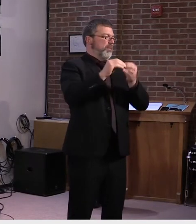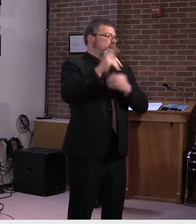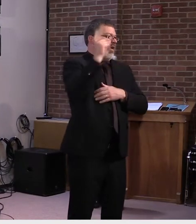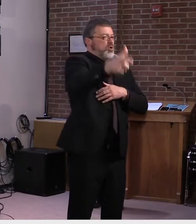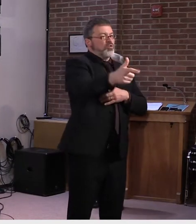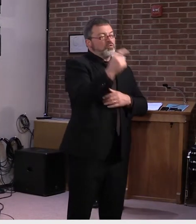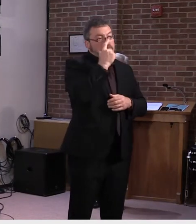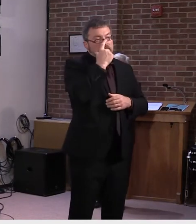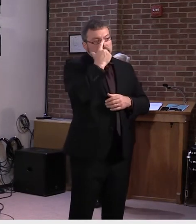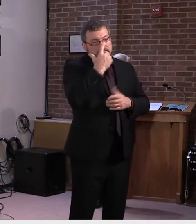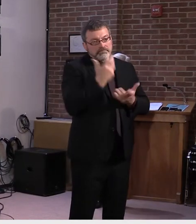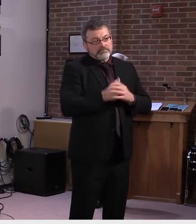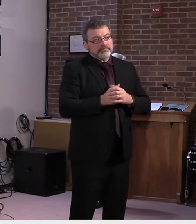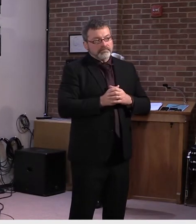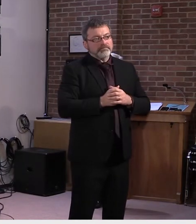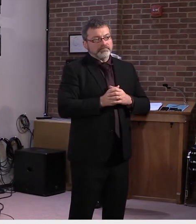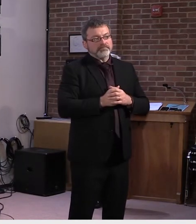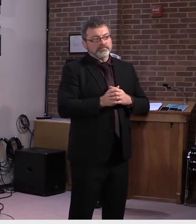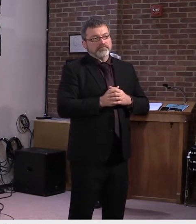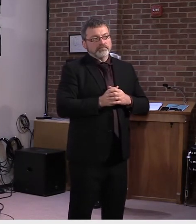Thank you very much. Yep.